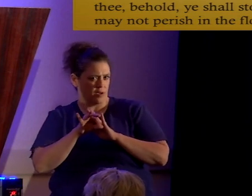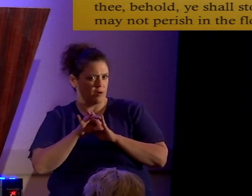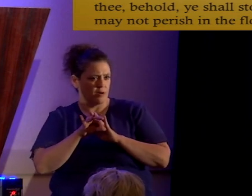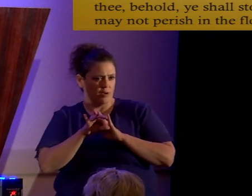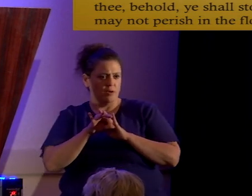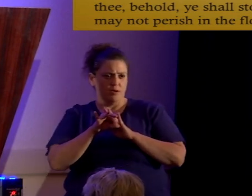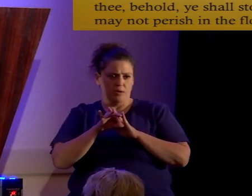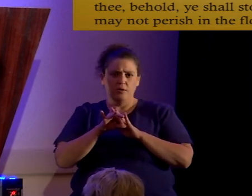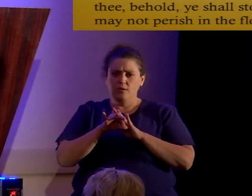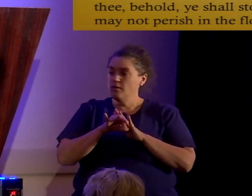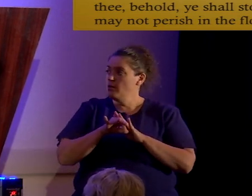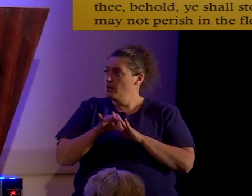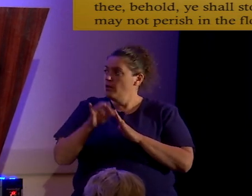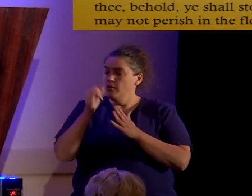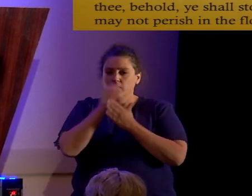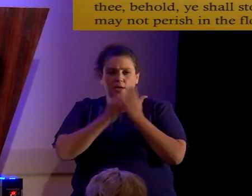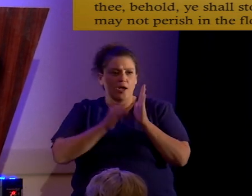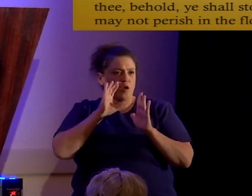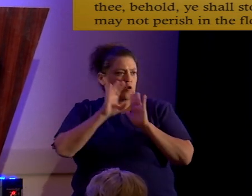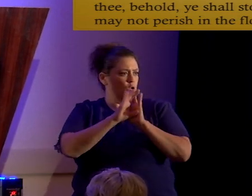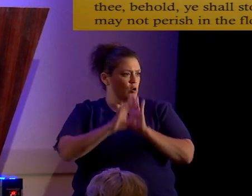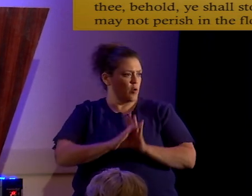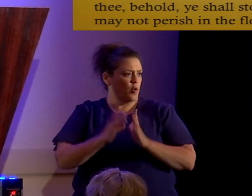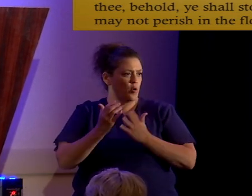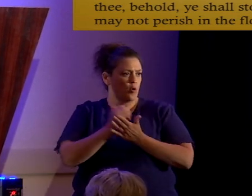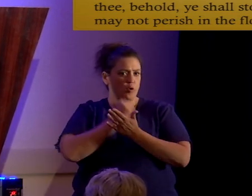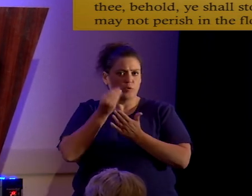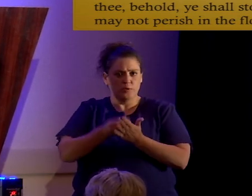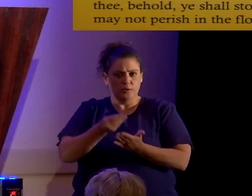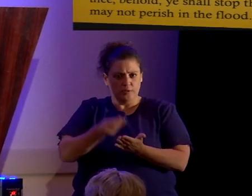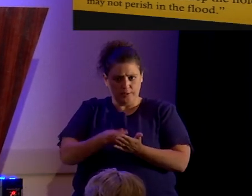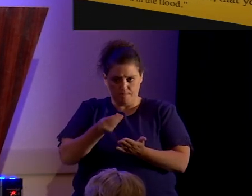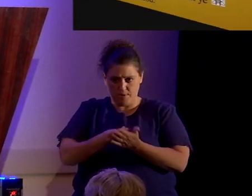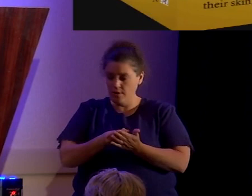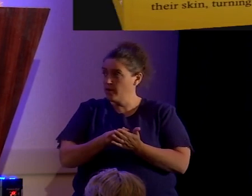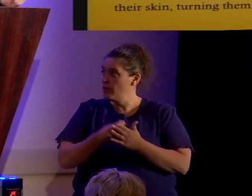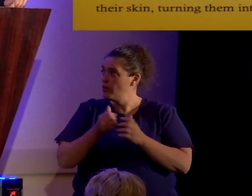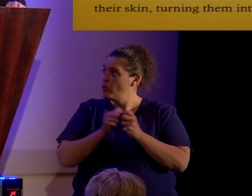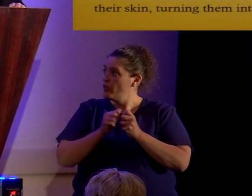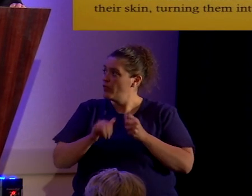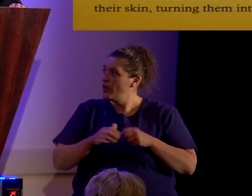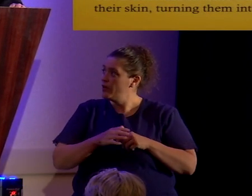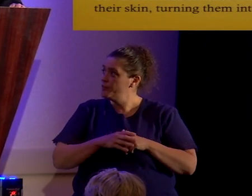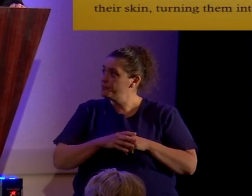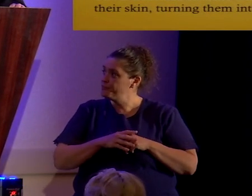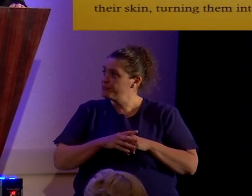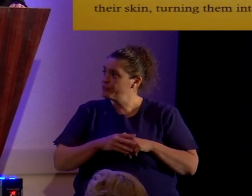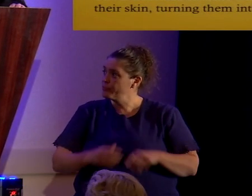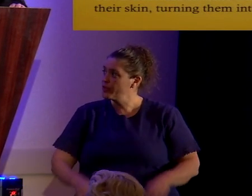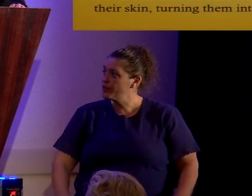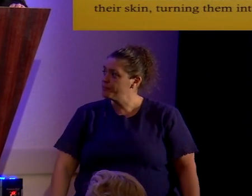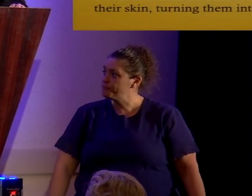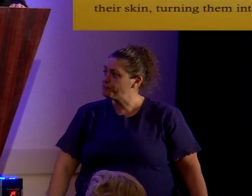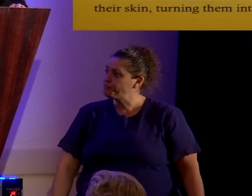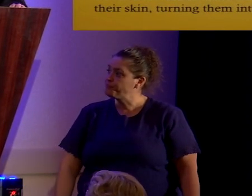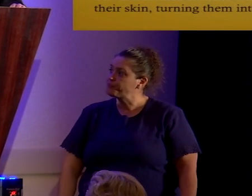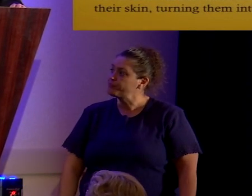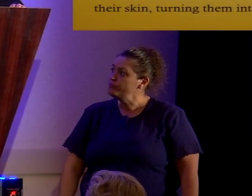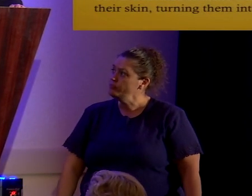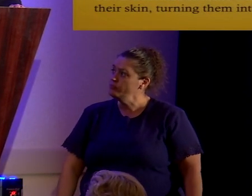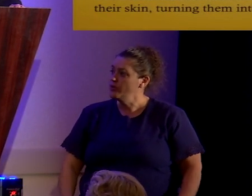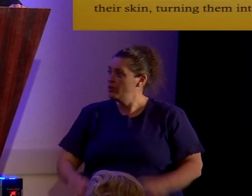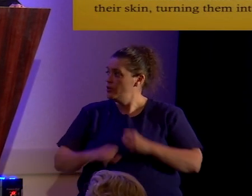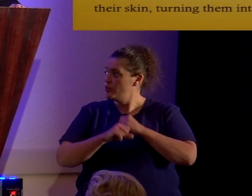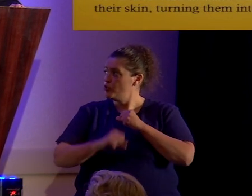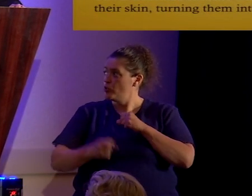this diagram and be able to make some money with the, with it, with the Mormon Church. I'll